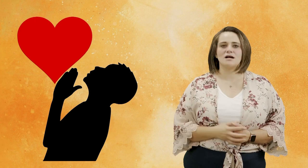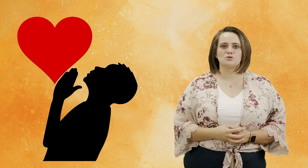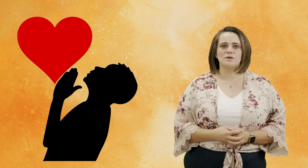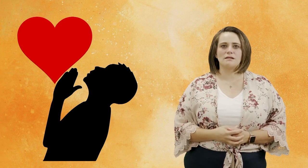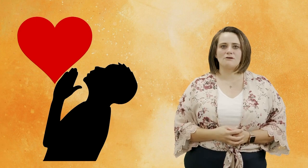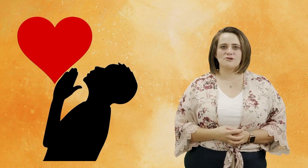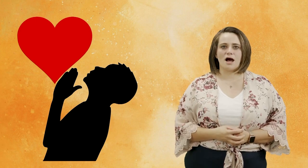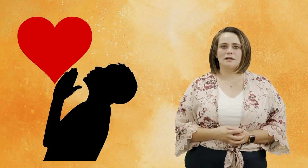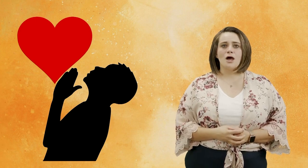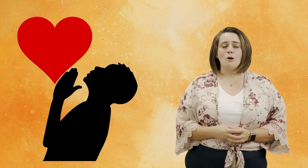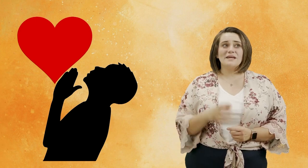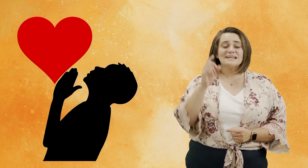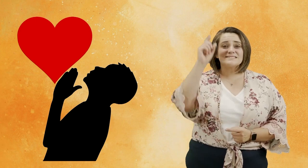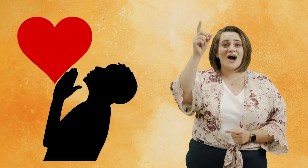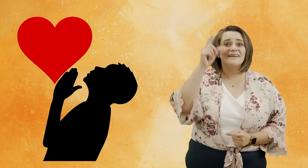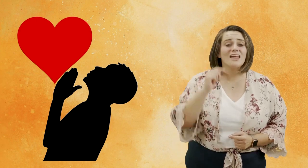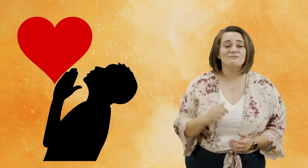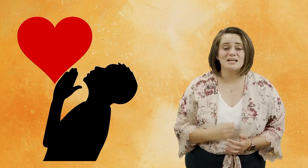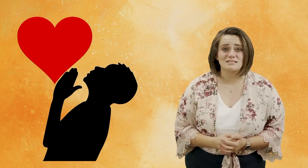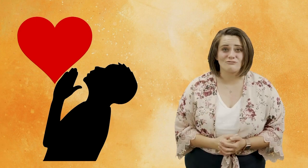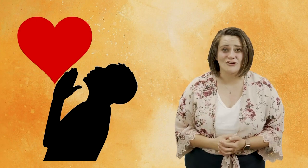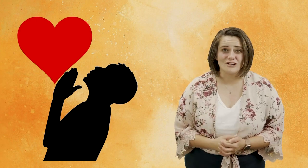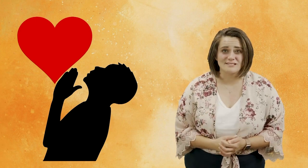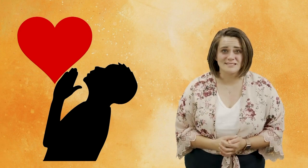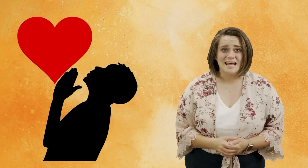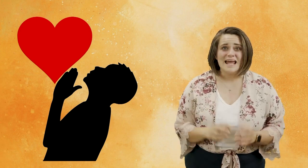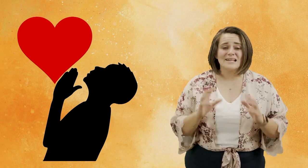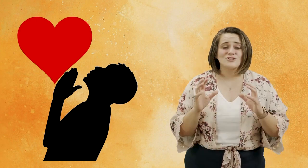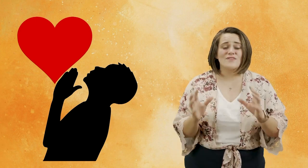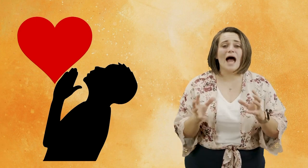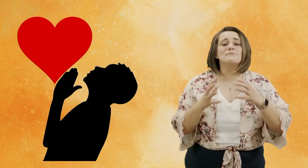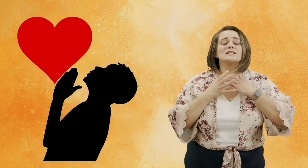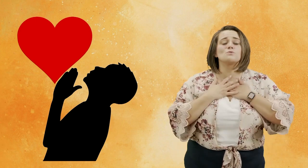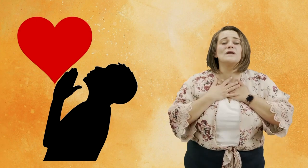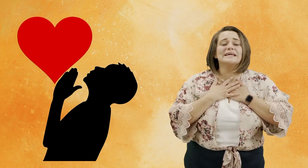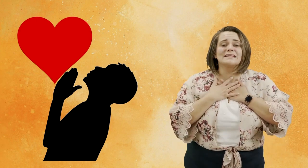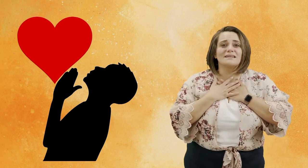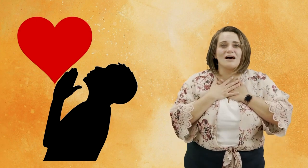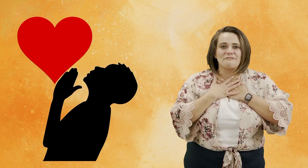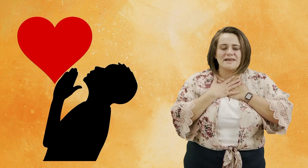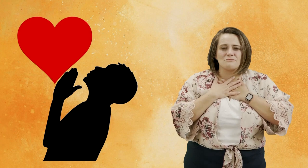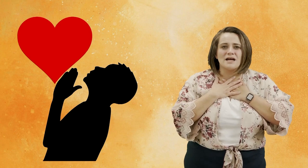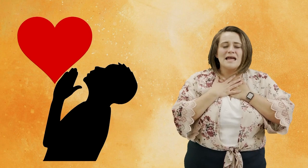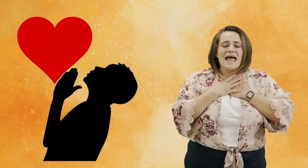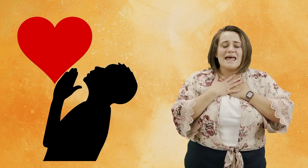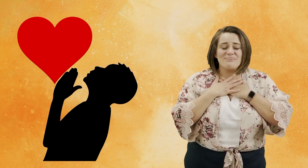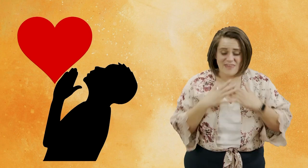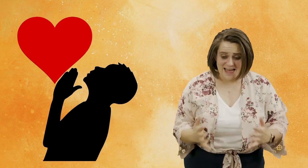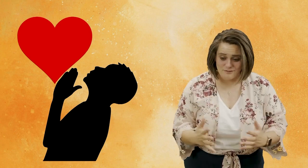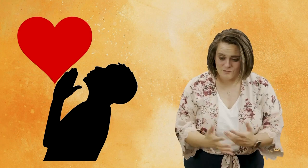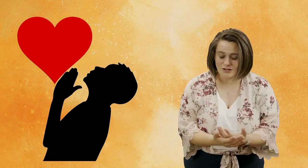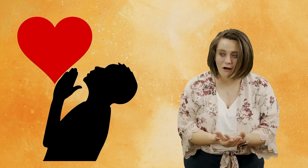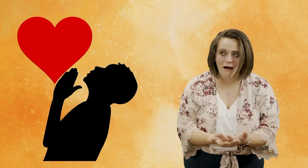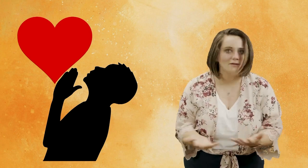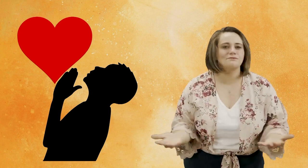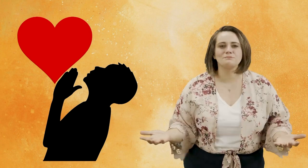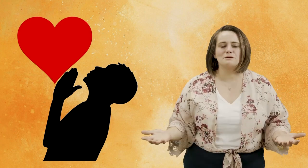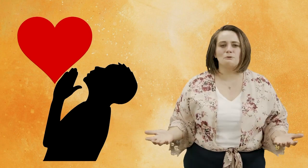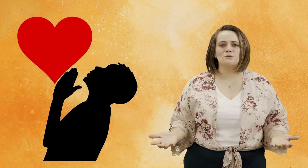much we love god because god loved us first and so that means we can love him and them and all of the people